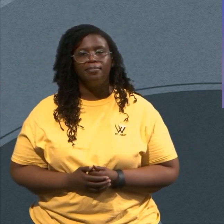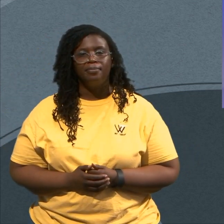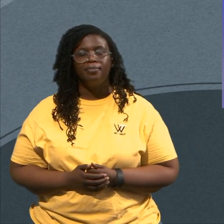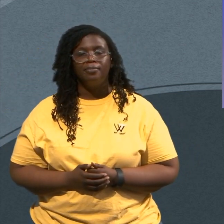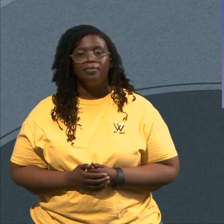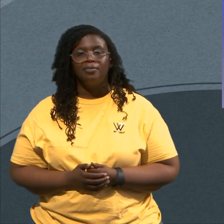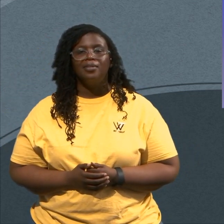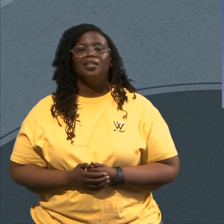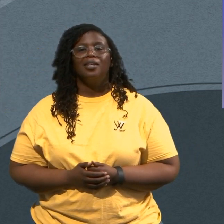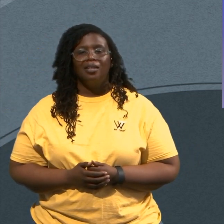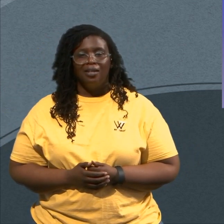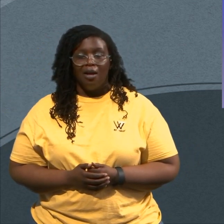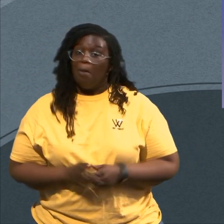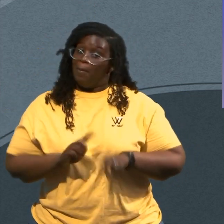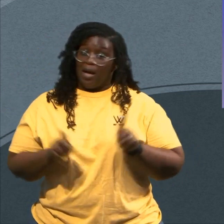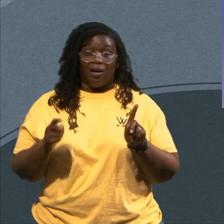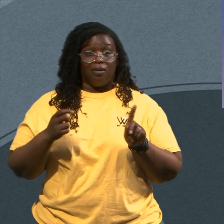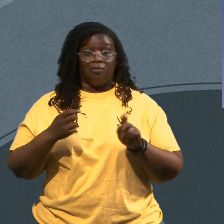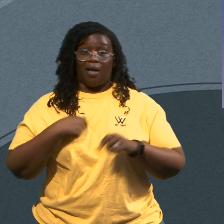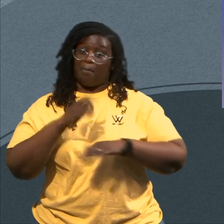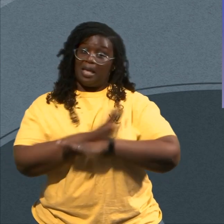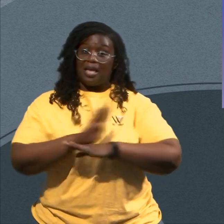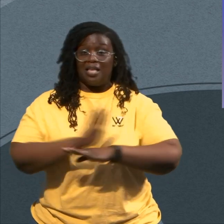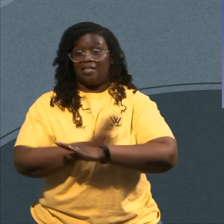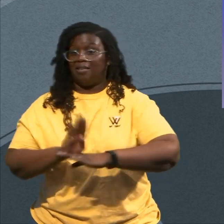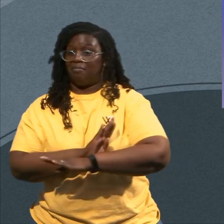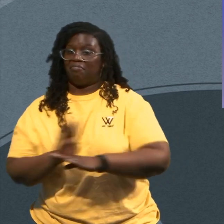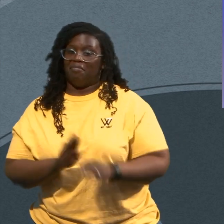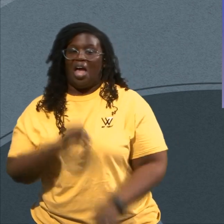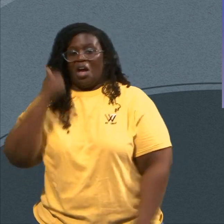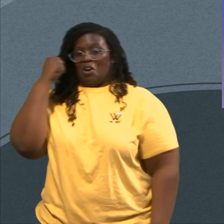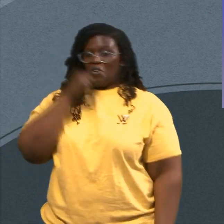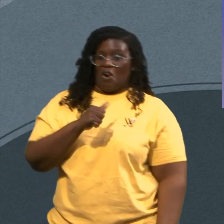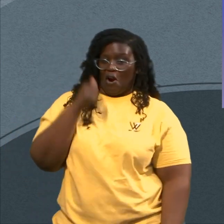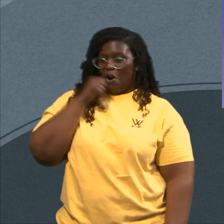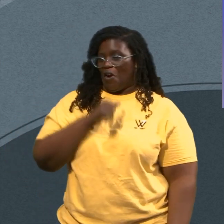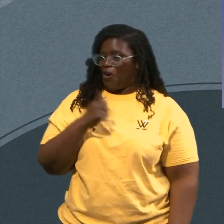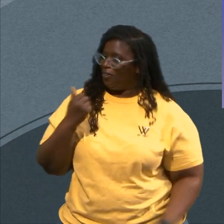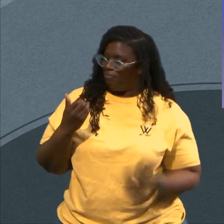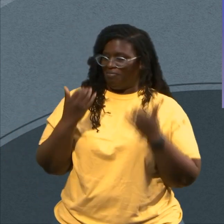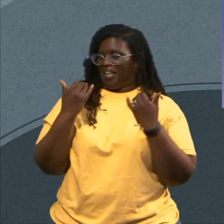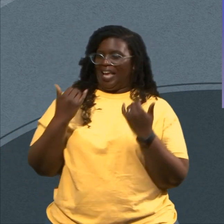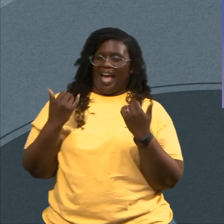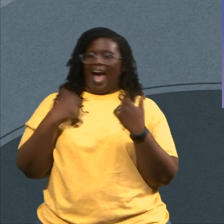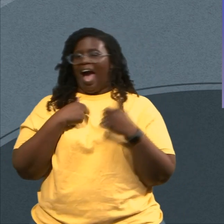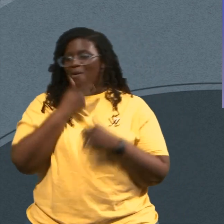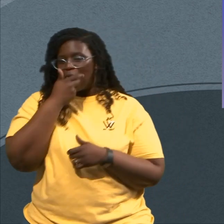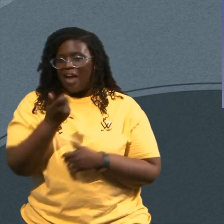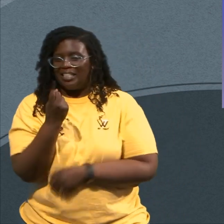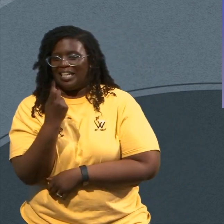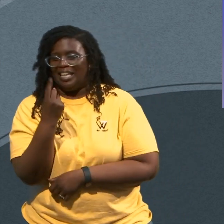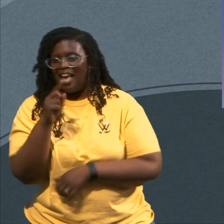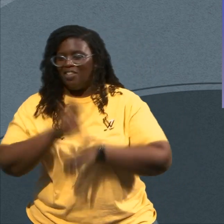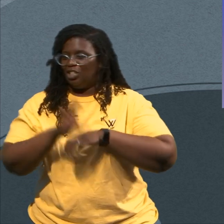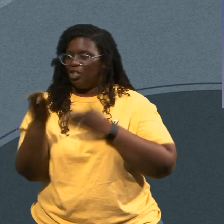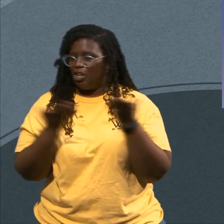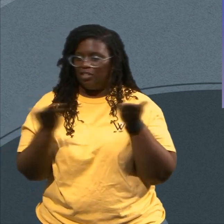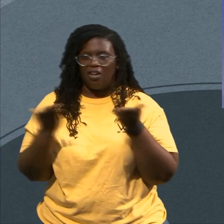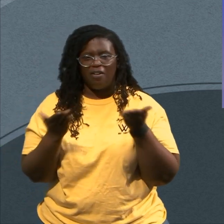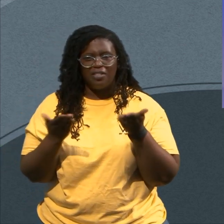But I'm Busy I Girl I Watch 11 Services Sunday As If And You Still Mean As Hell